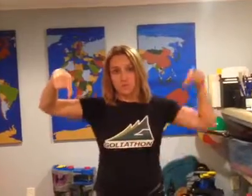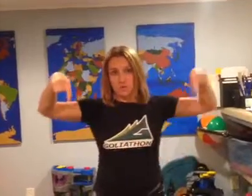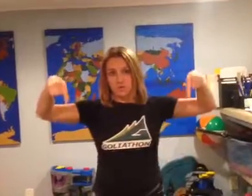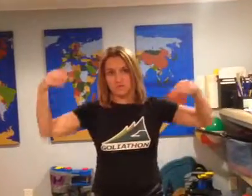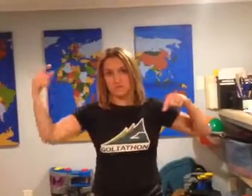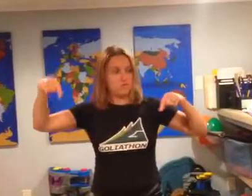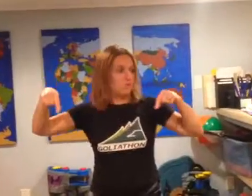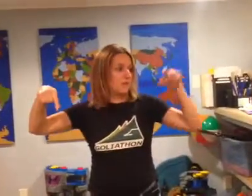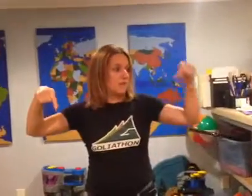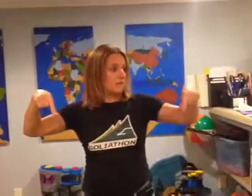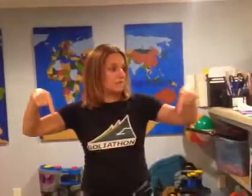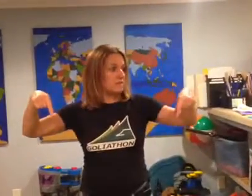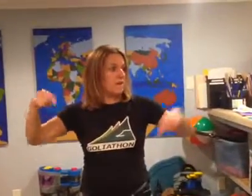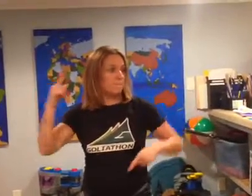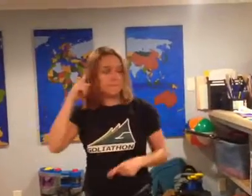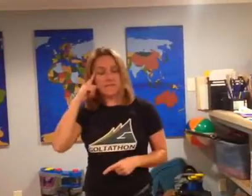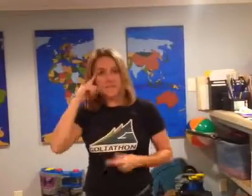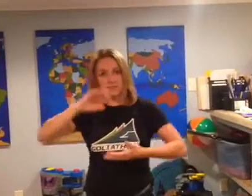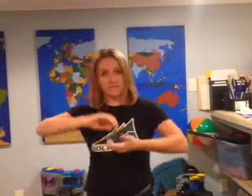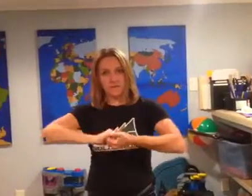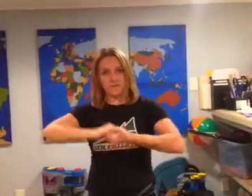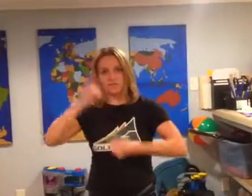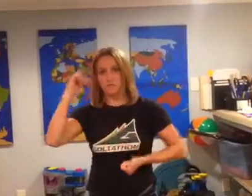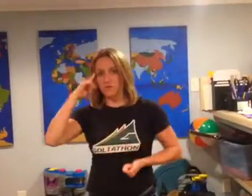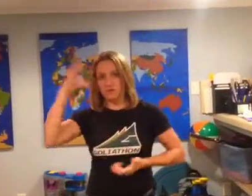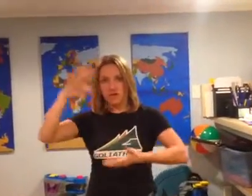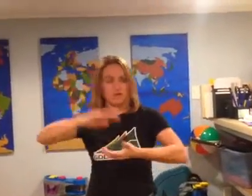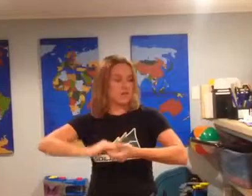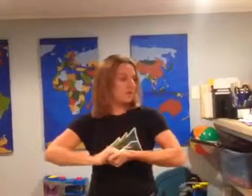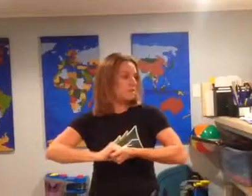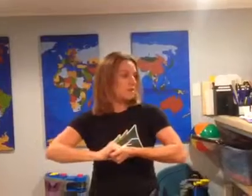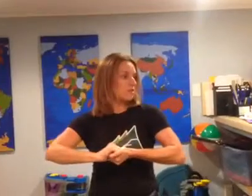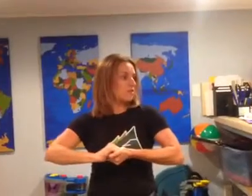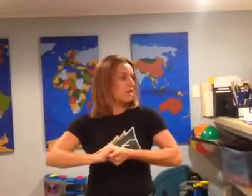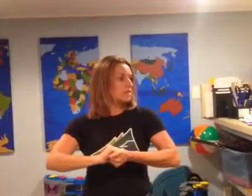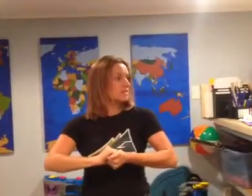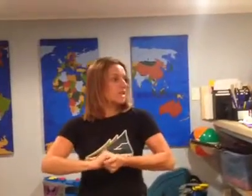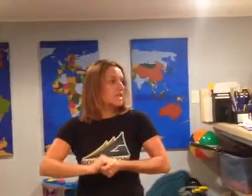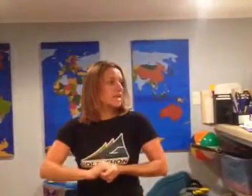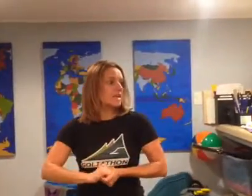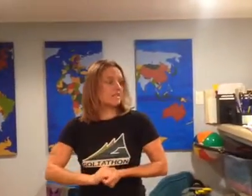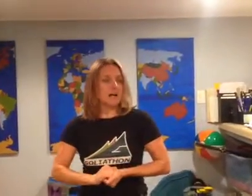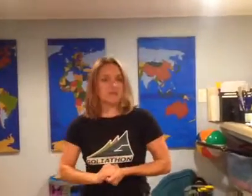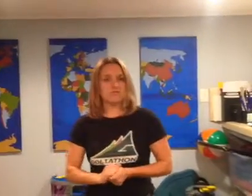Polk, so it's two Ps. Belief is just point to your head and come together with your hands. In the doctrine